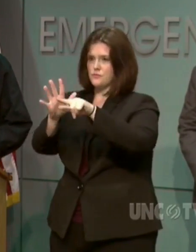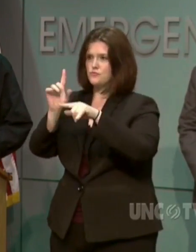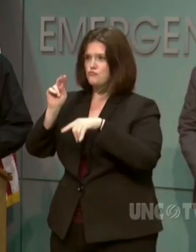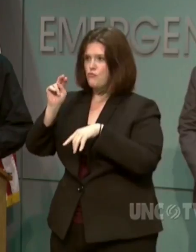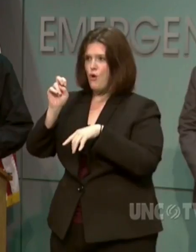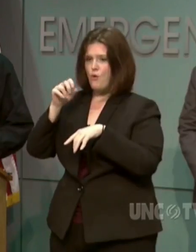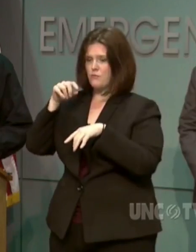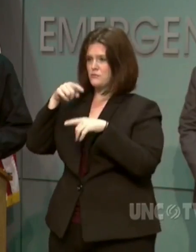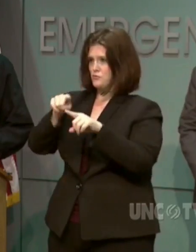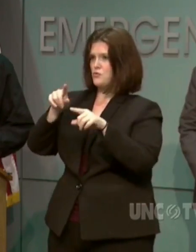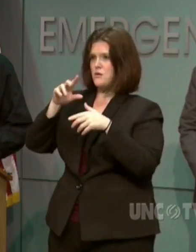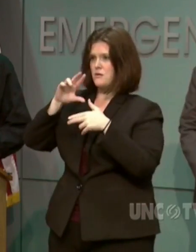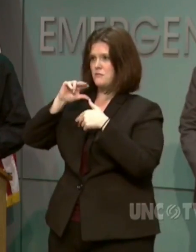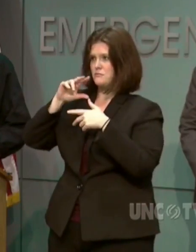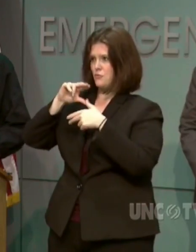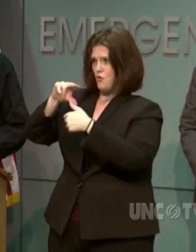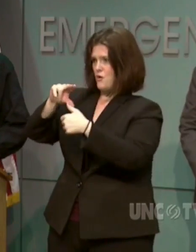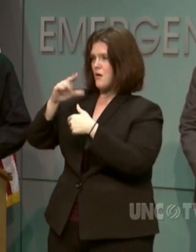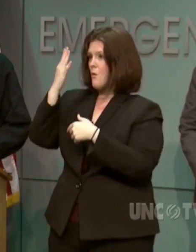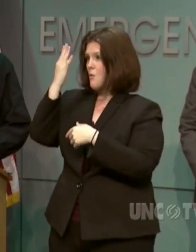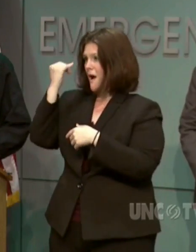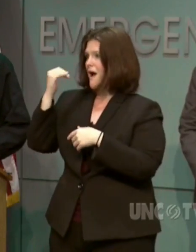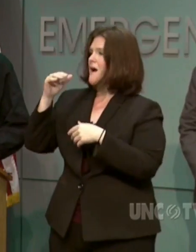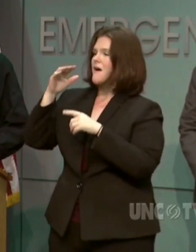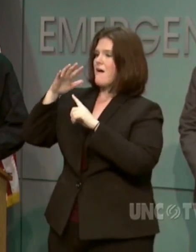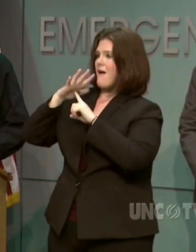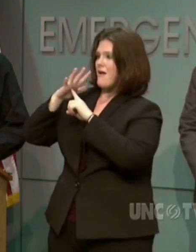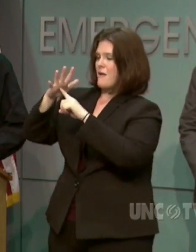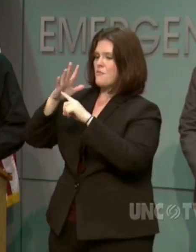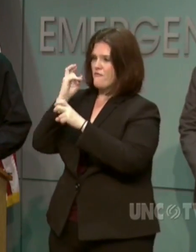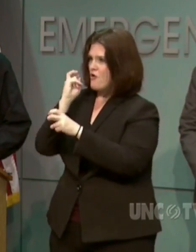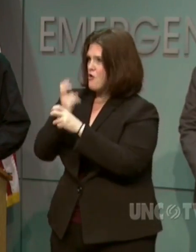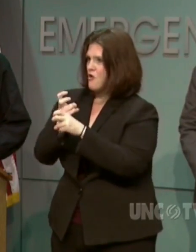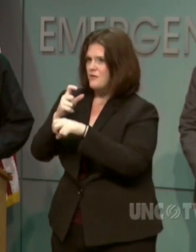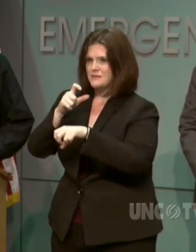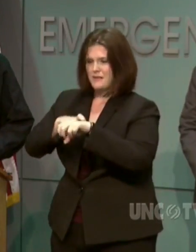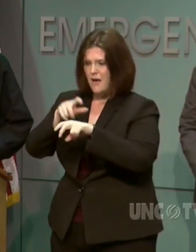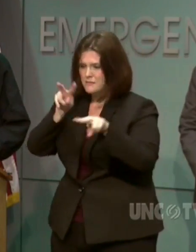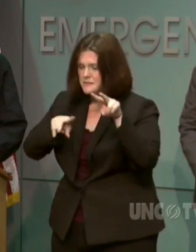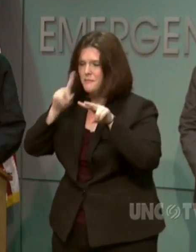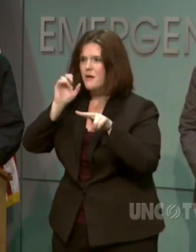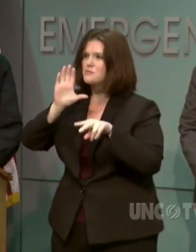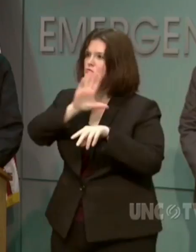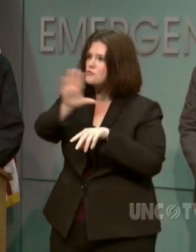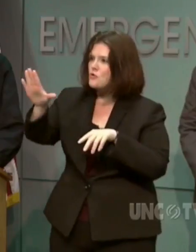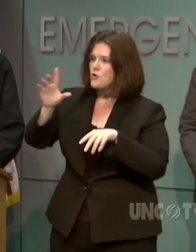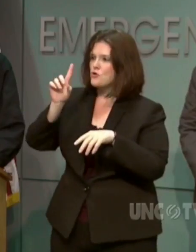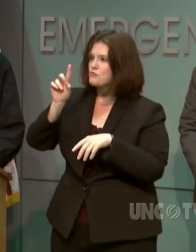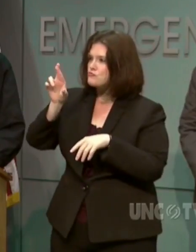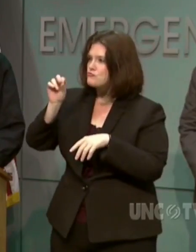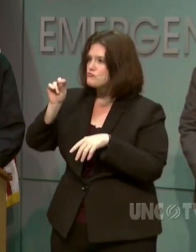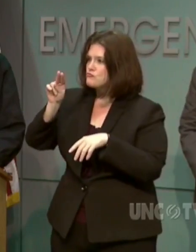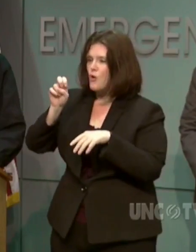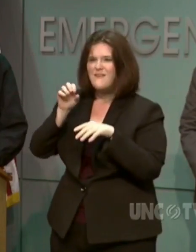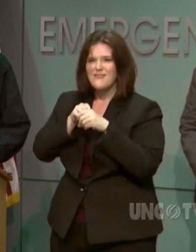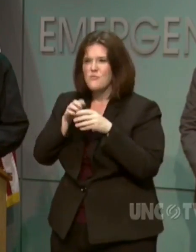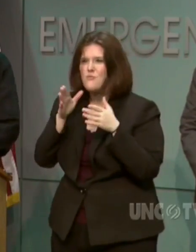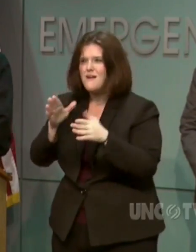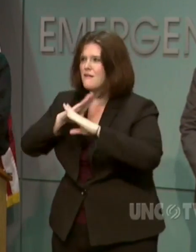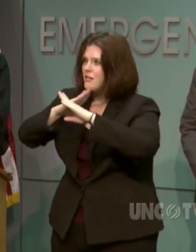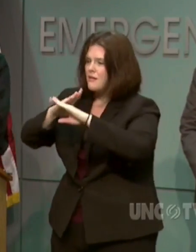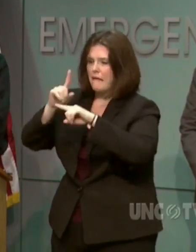do, rescue helicopters will have a difficult time operating. Be alert